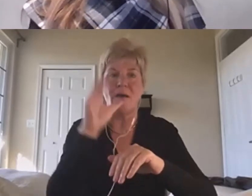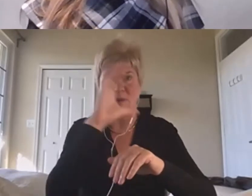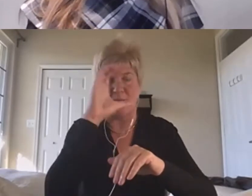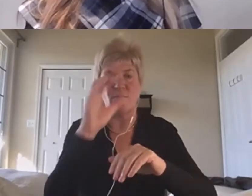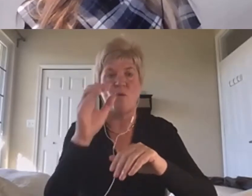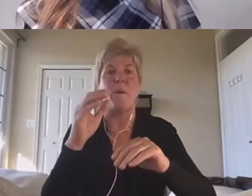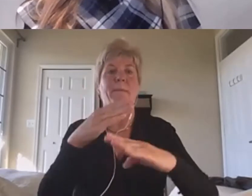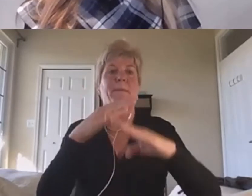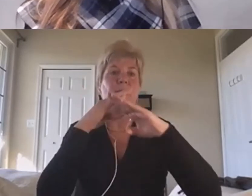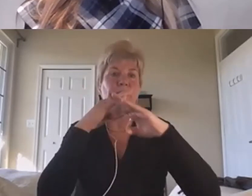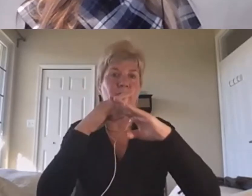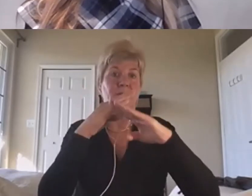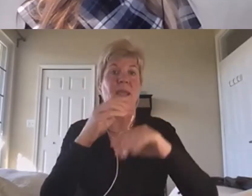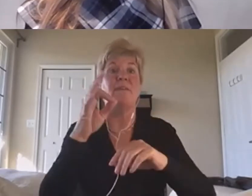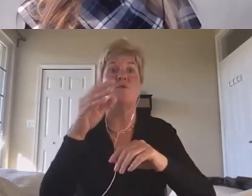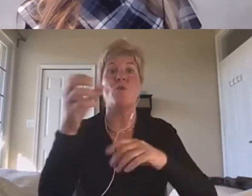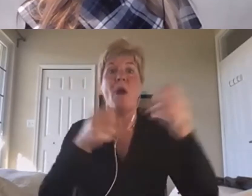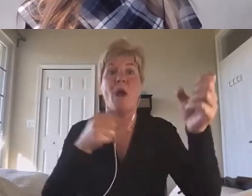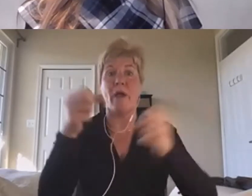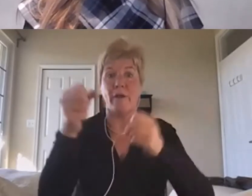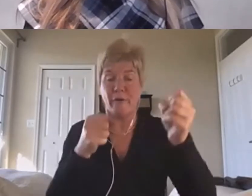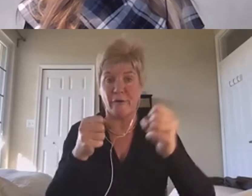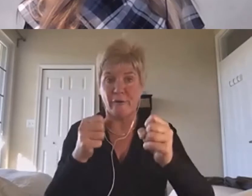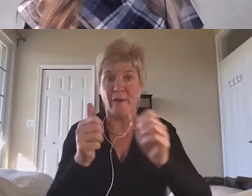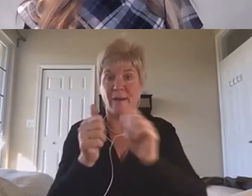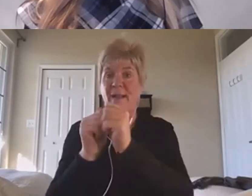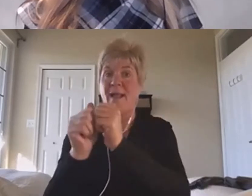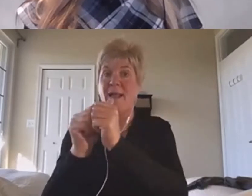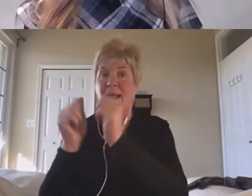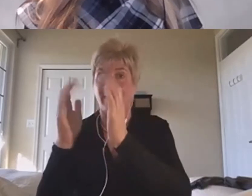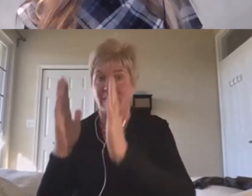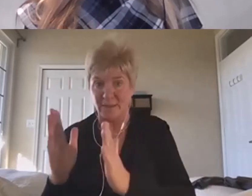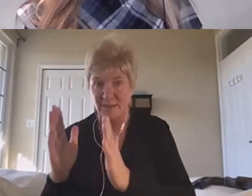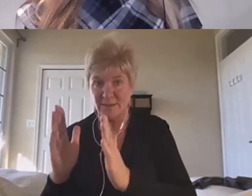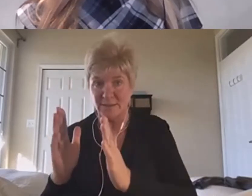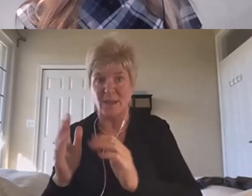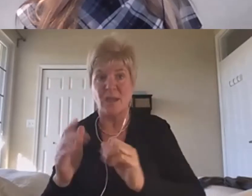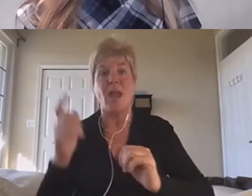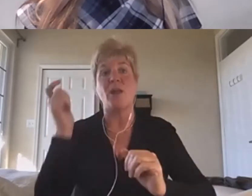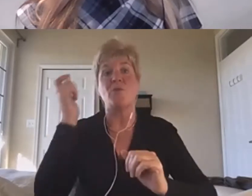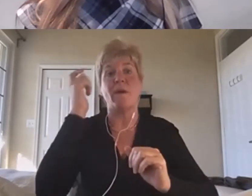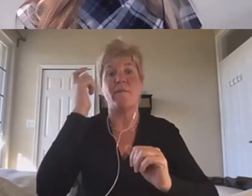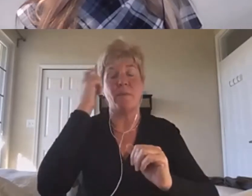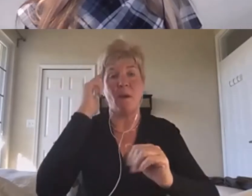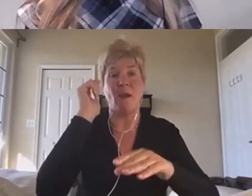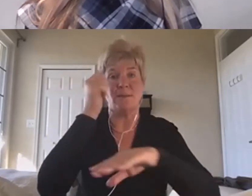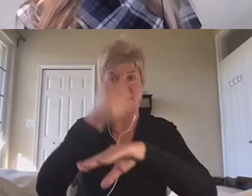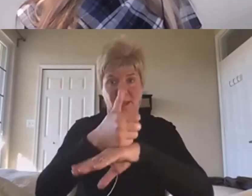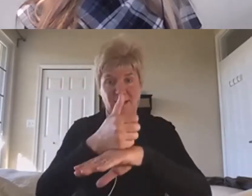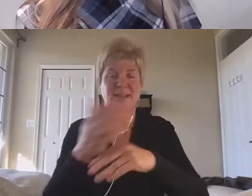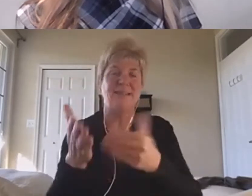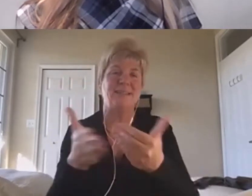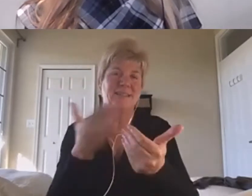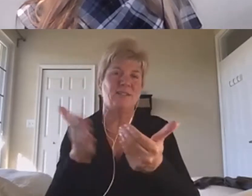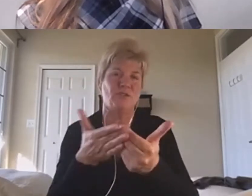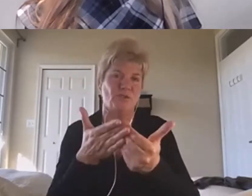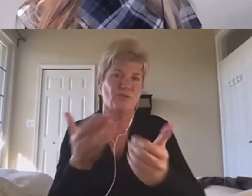you hire athletes and you have that mindset, it's easier to get through that course.